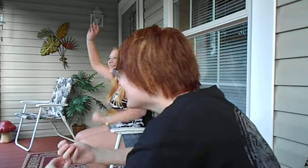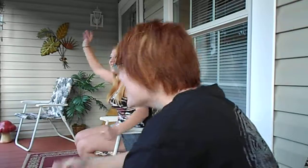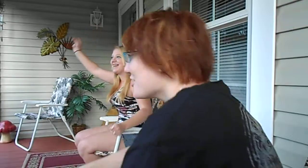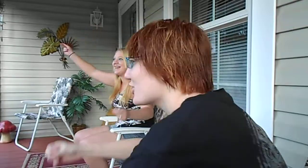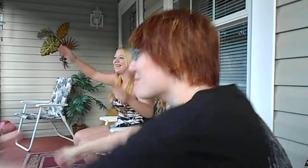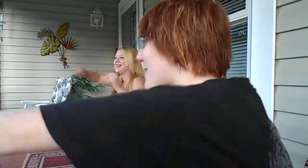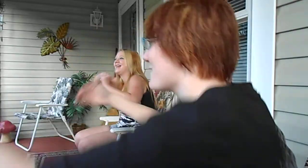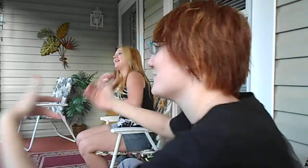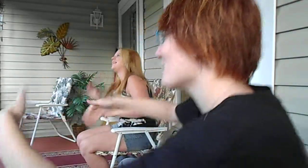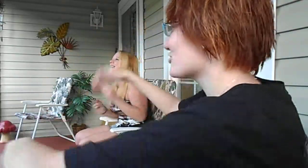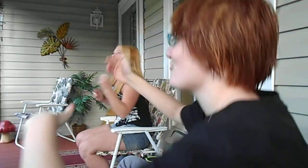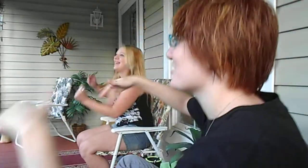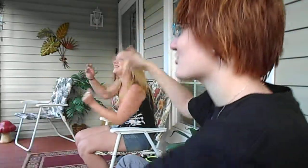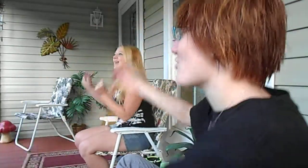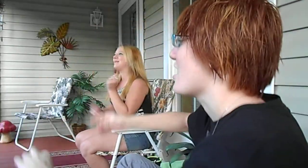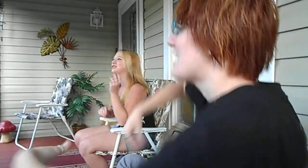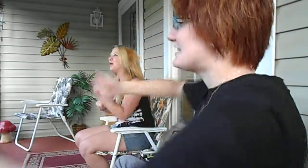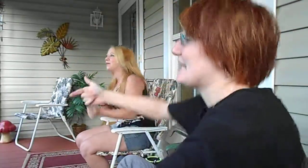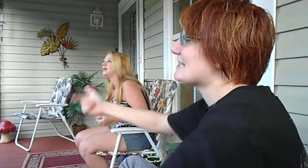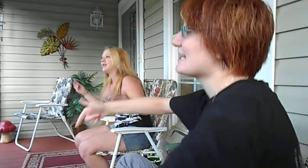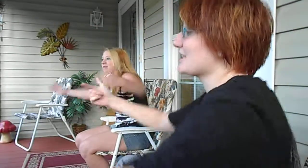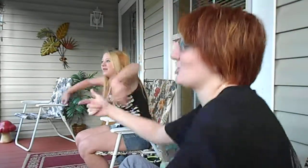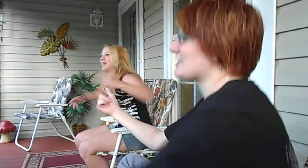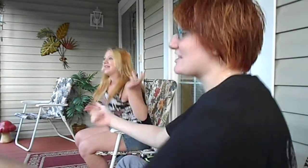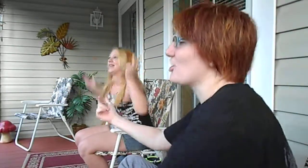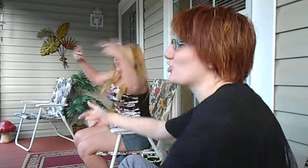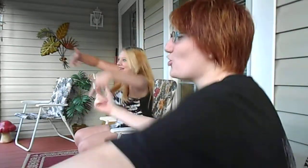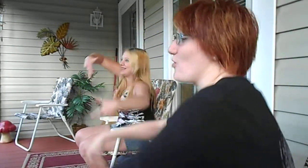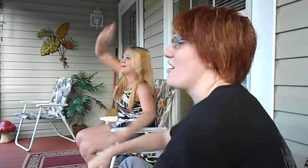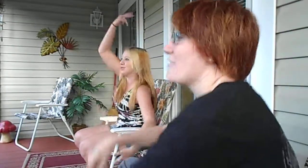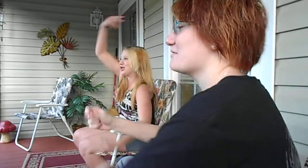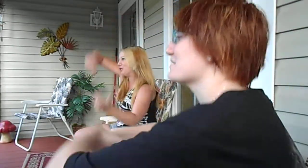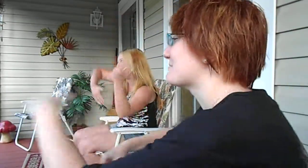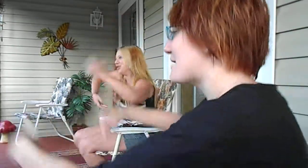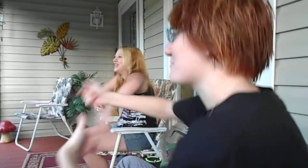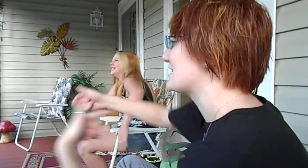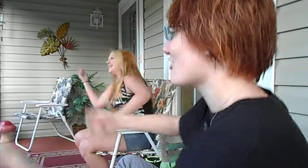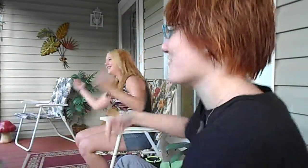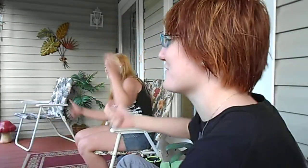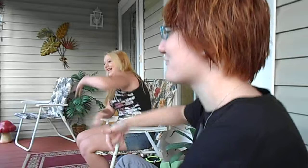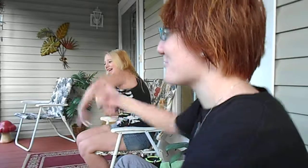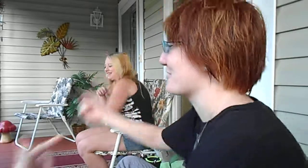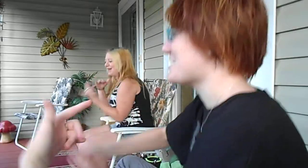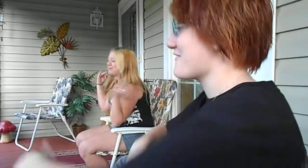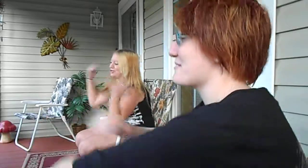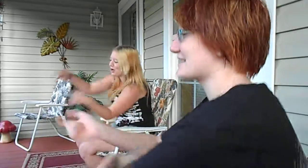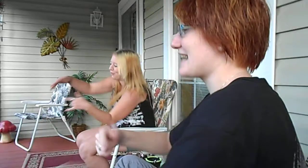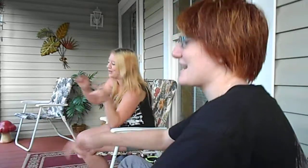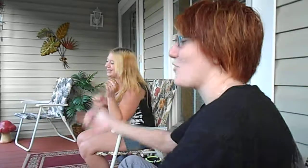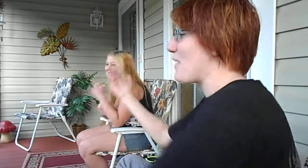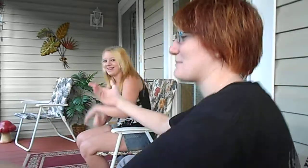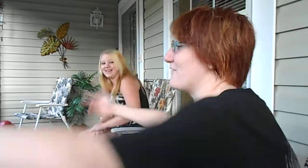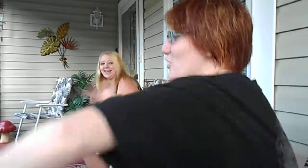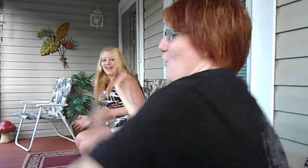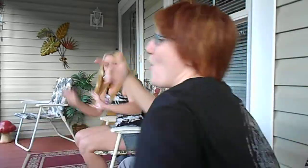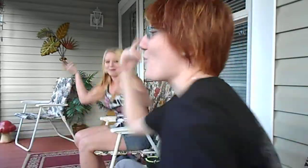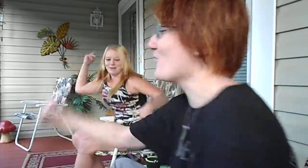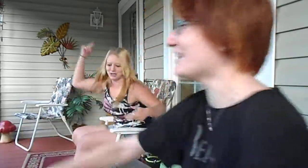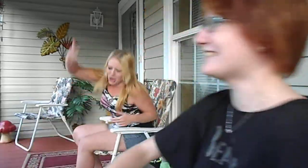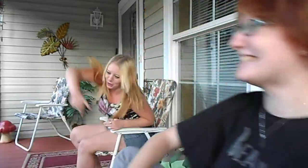Check my buffalo to the store Got his head stuck in the door Throw some lime beans on the floor Everybody's got a water buffalo His name is Joe